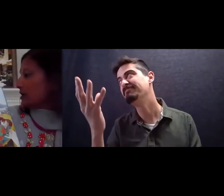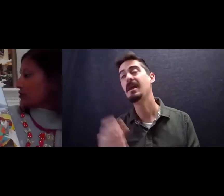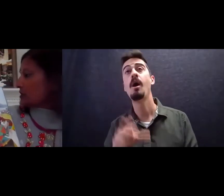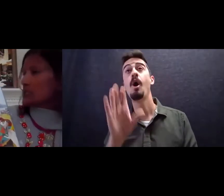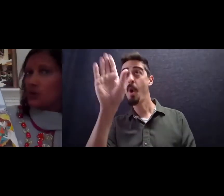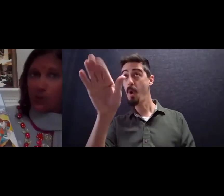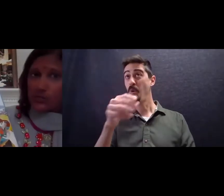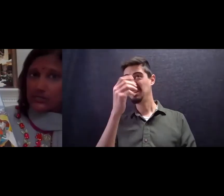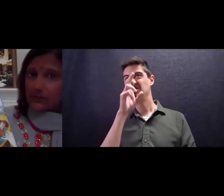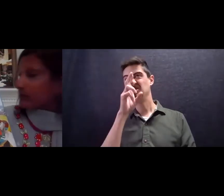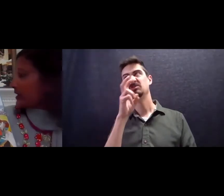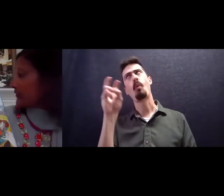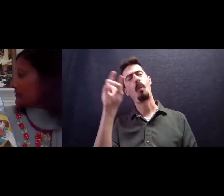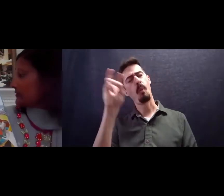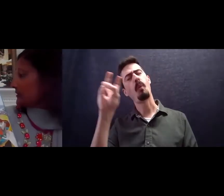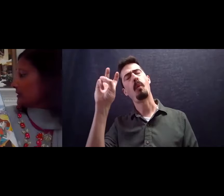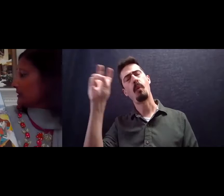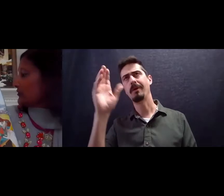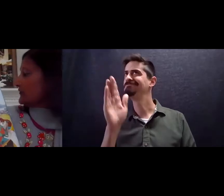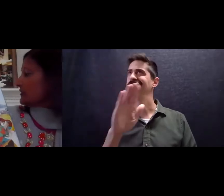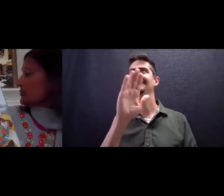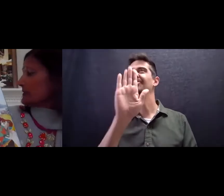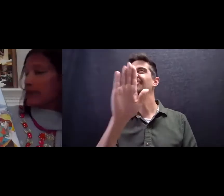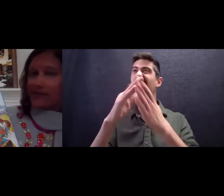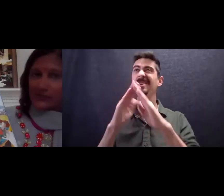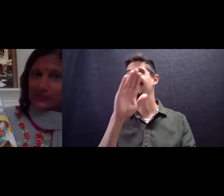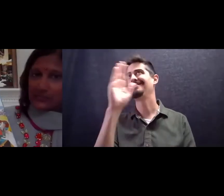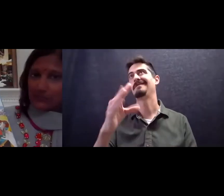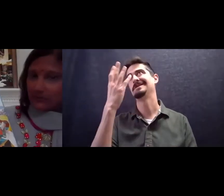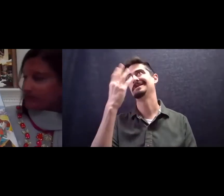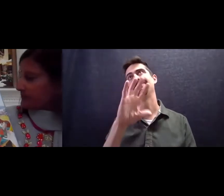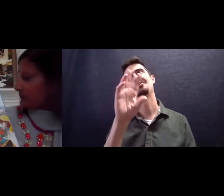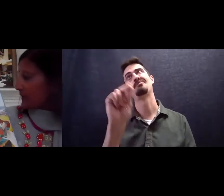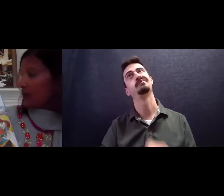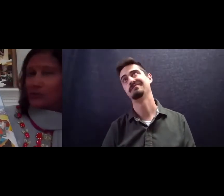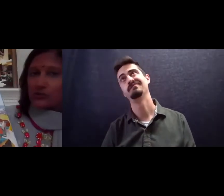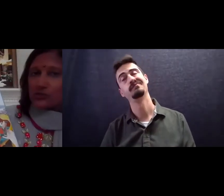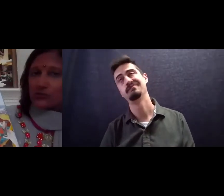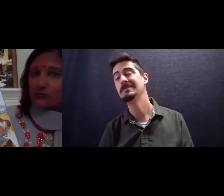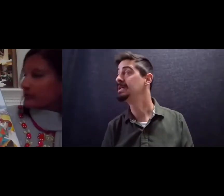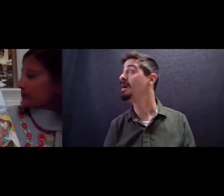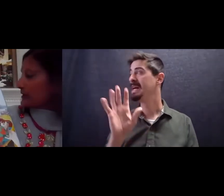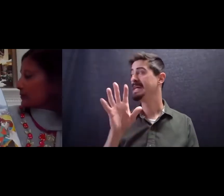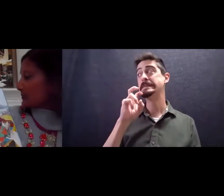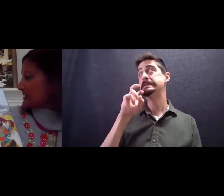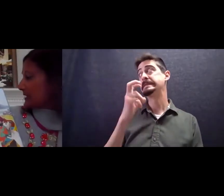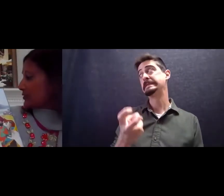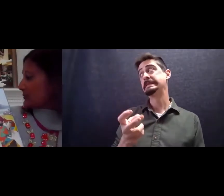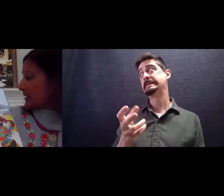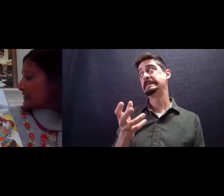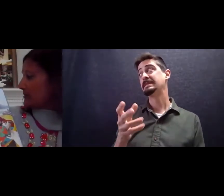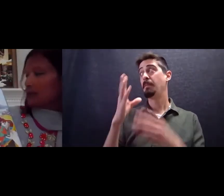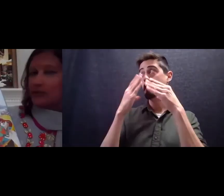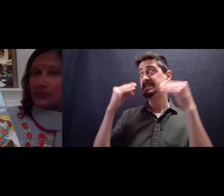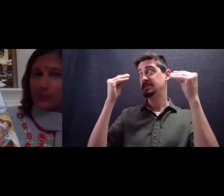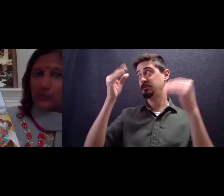she snores he told another your village will never sleep she's rude he told a mustachioed